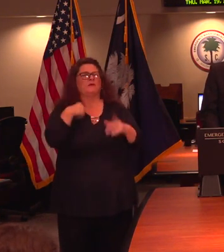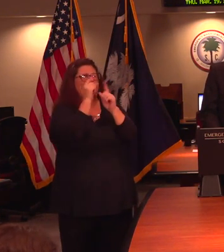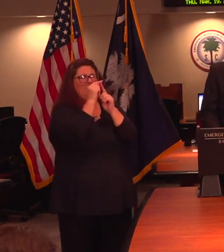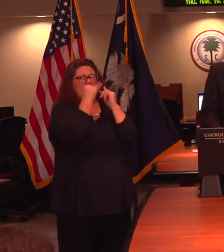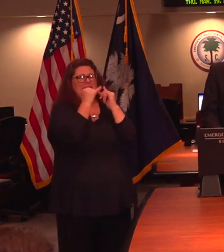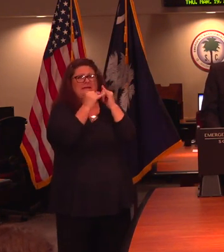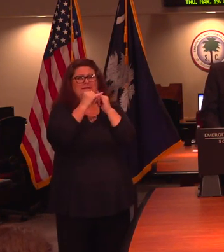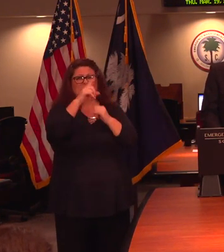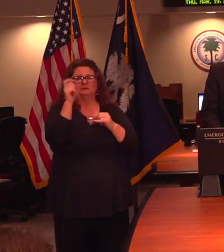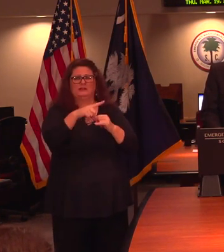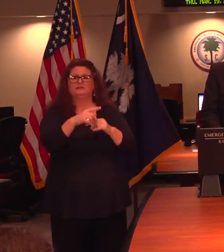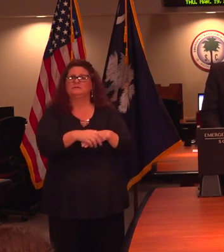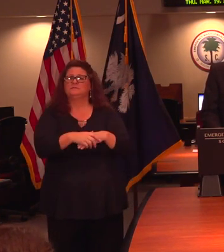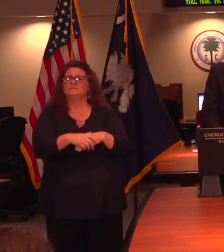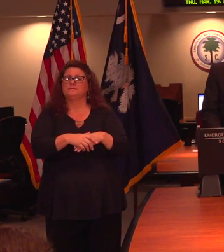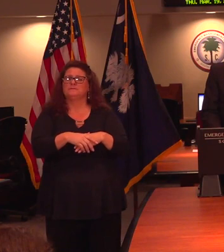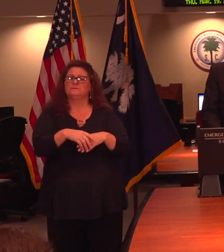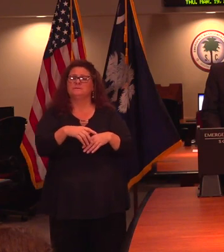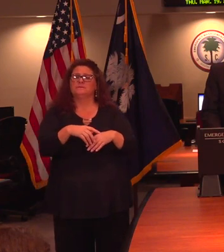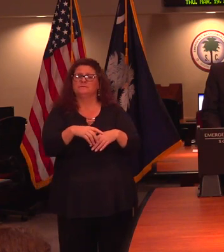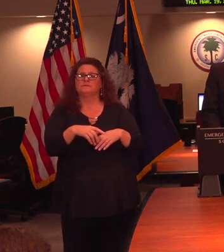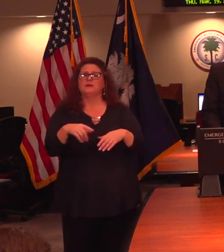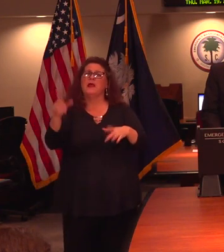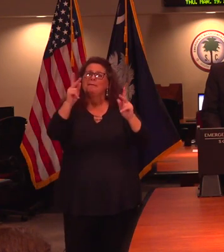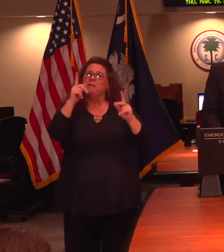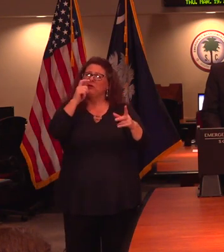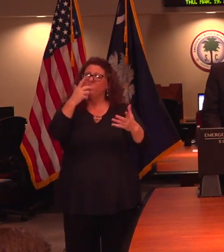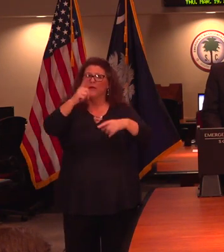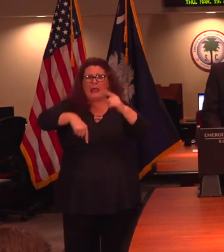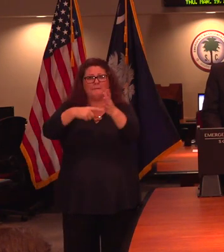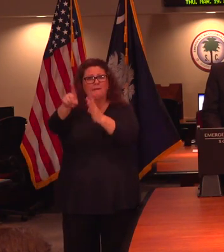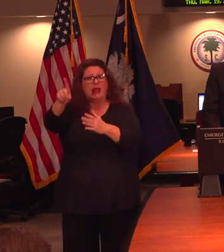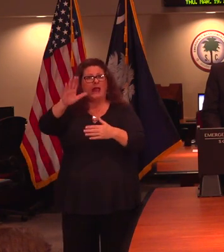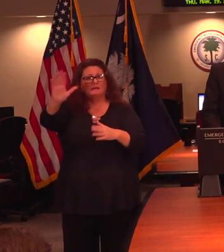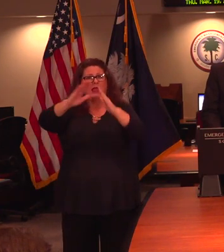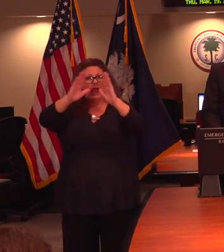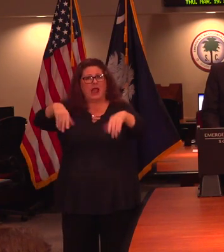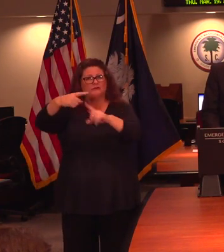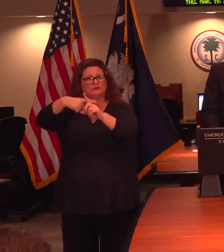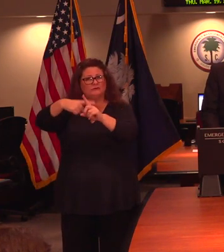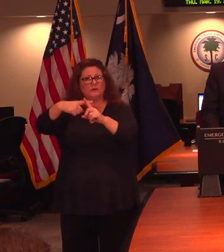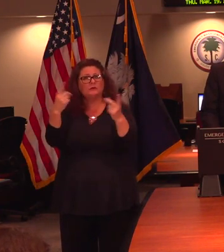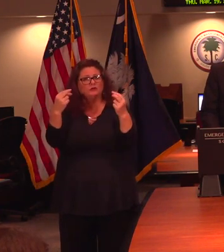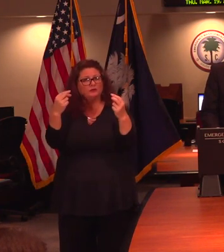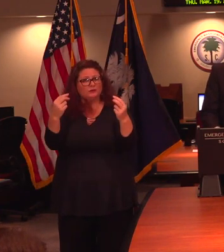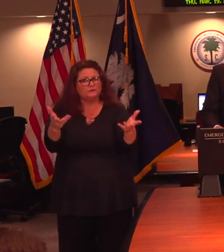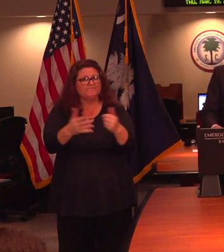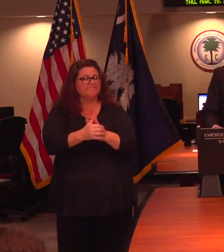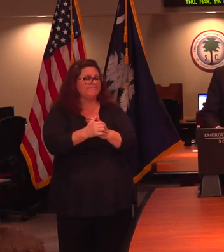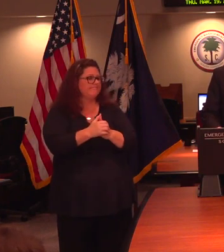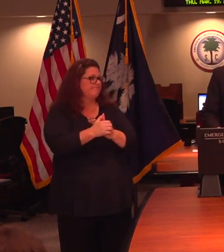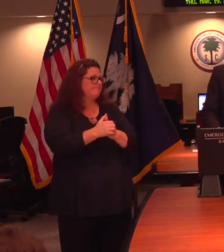last question. For those that may be having some difficulty with mortgages, are there any relief for them as well, or what's the plan for those in the building?